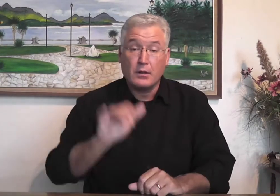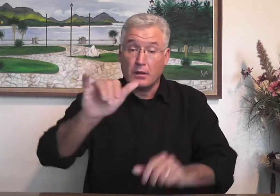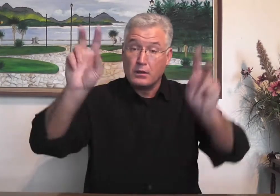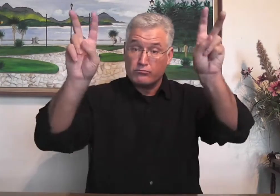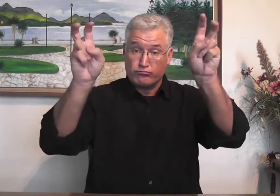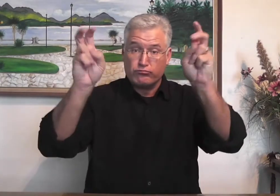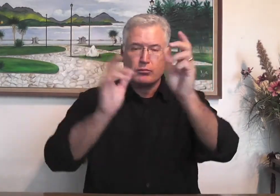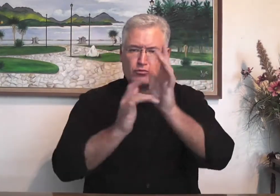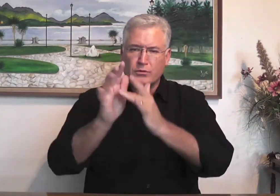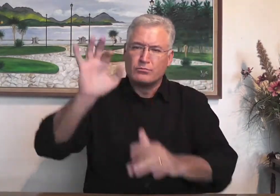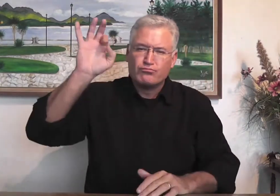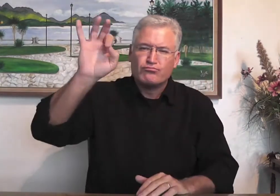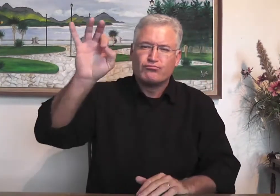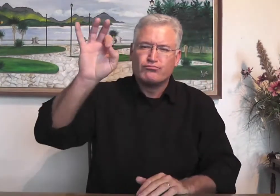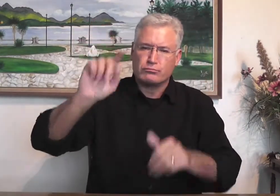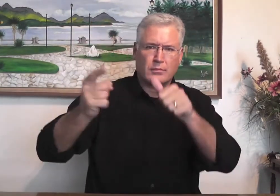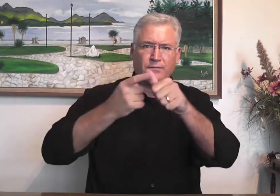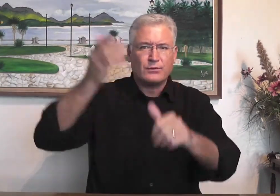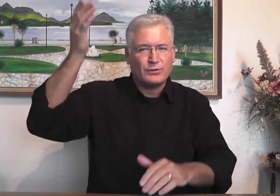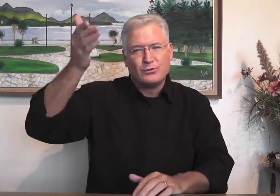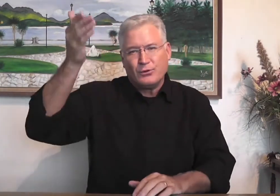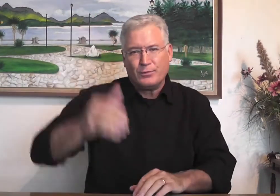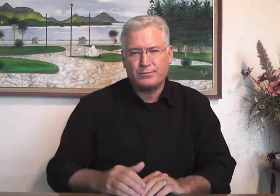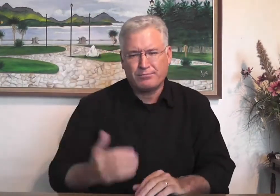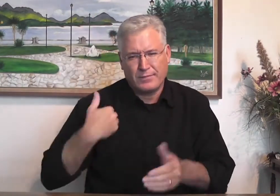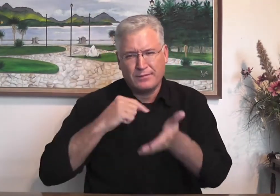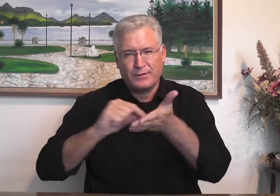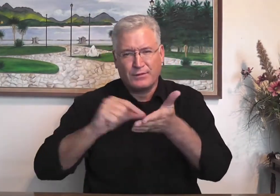Jesus, to repent. Jesus preached that.